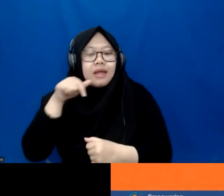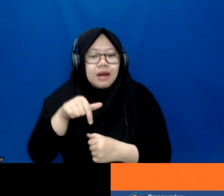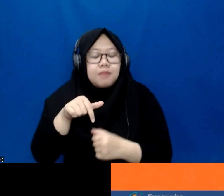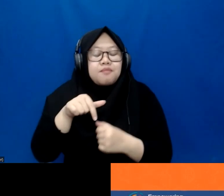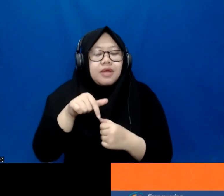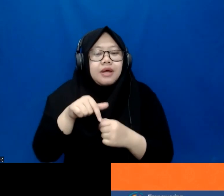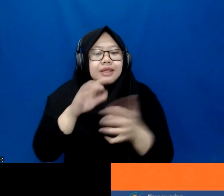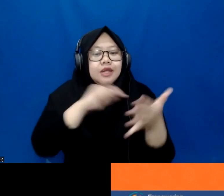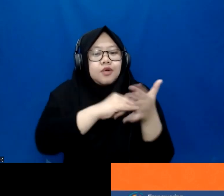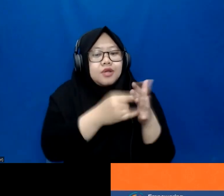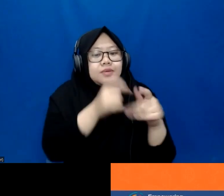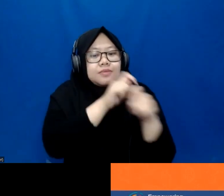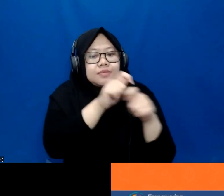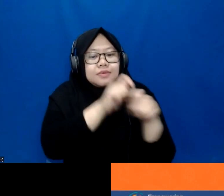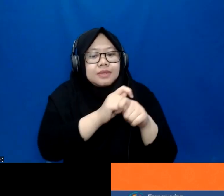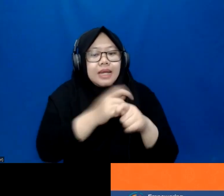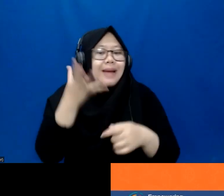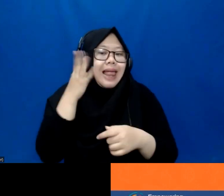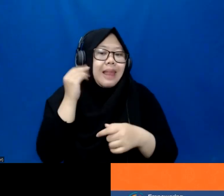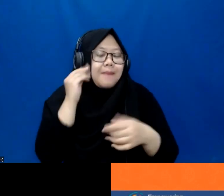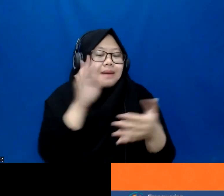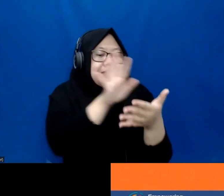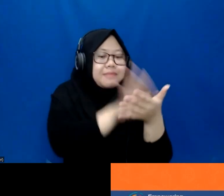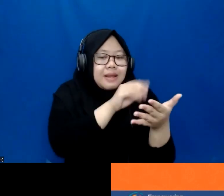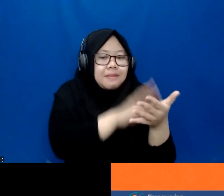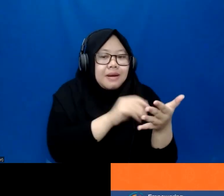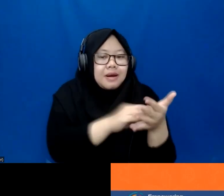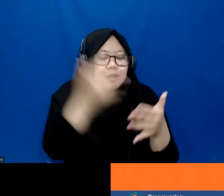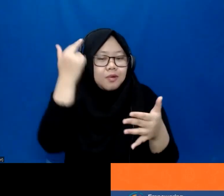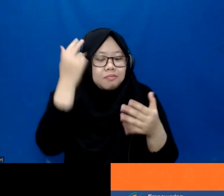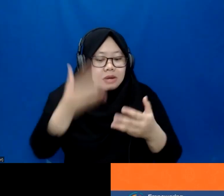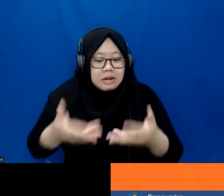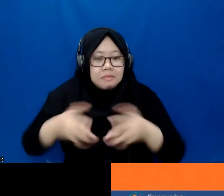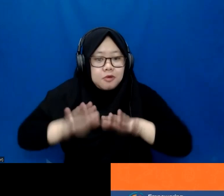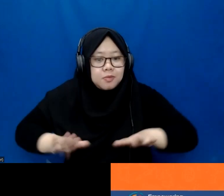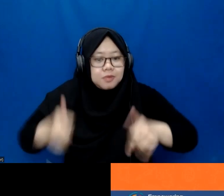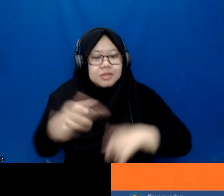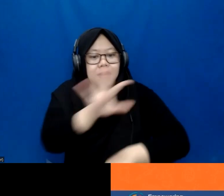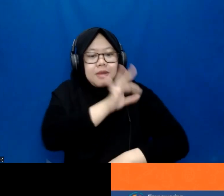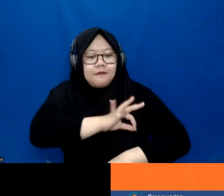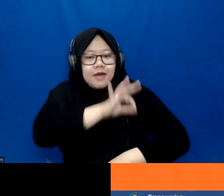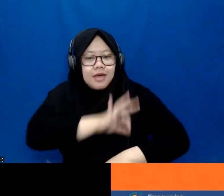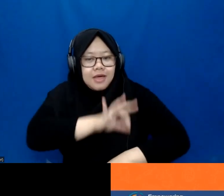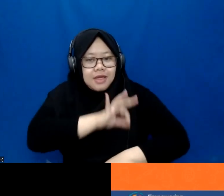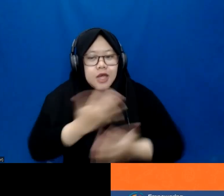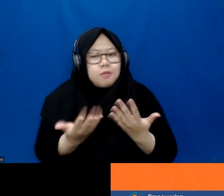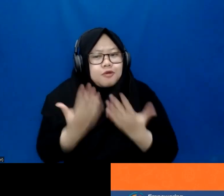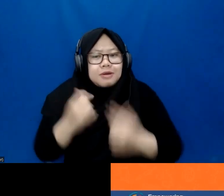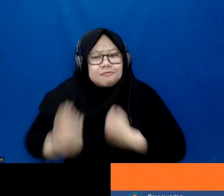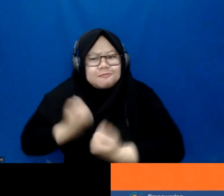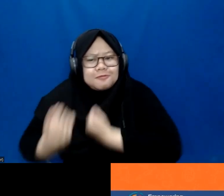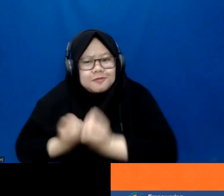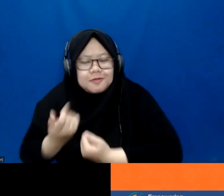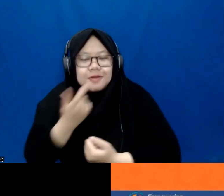educational experiences that really allow students to benefit from interaction that who may struggle with